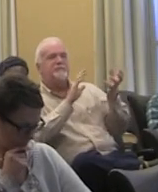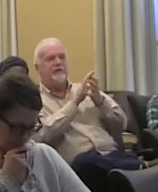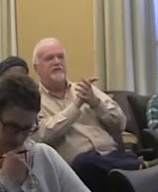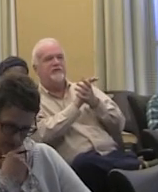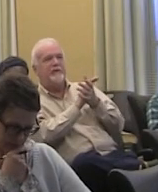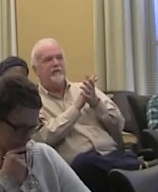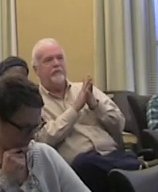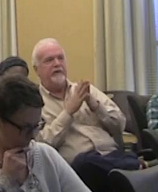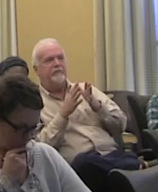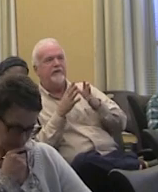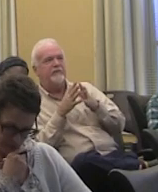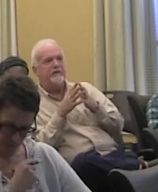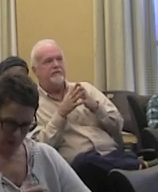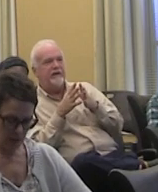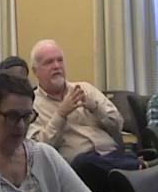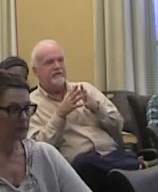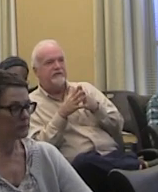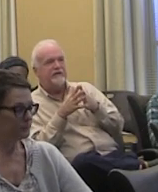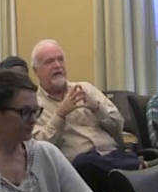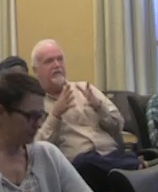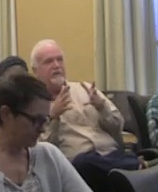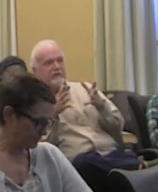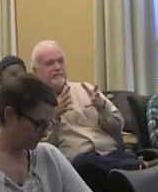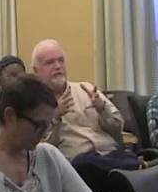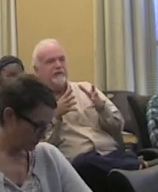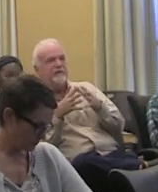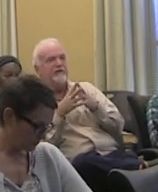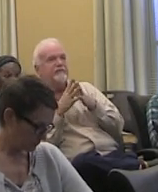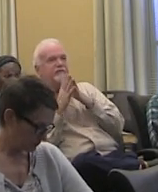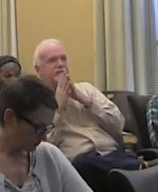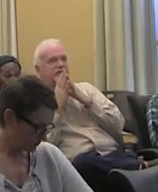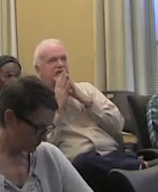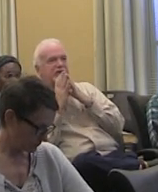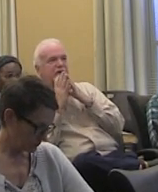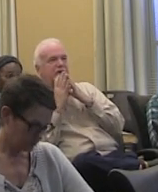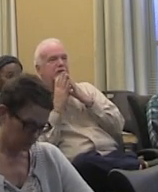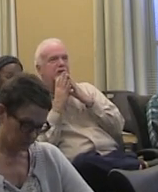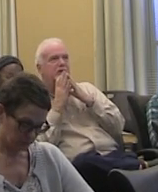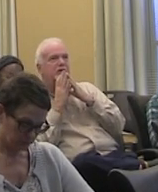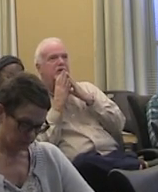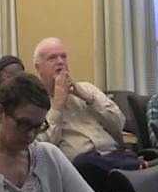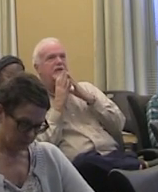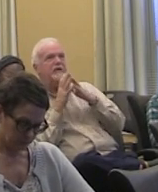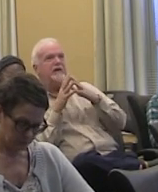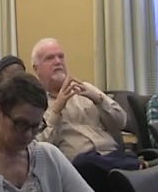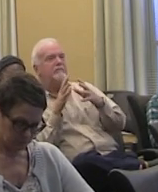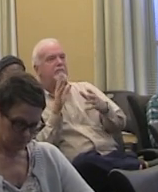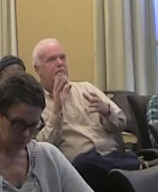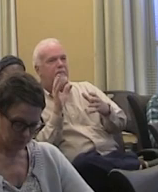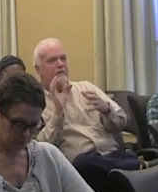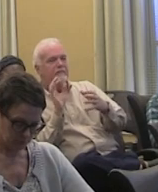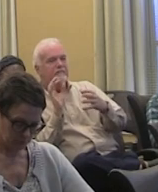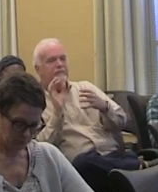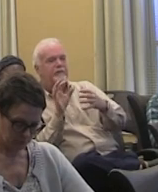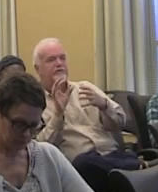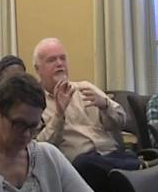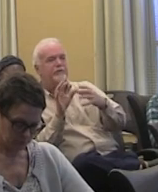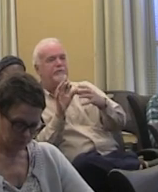have what we just experienced this past week with the terrorist attack on the tree of life synagogue the uh